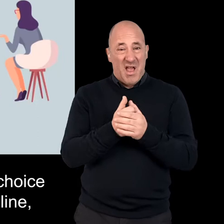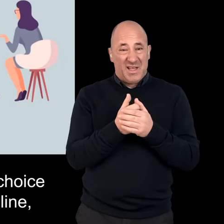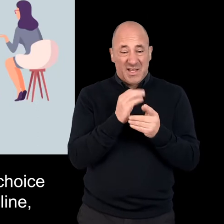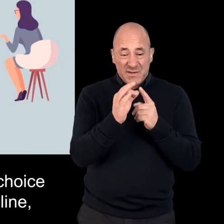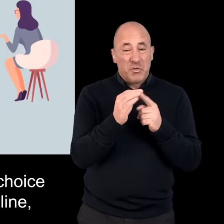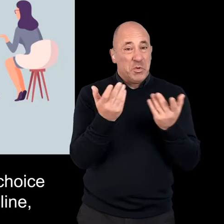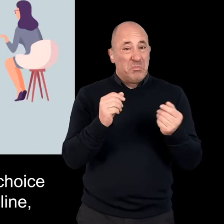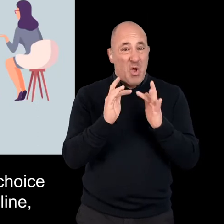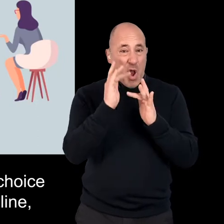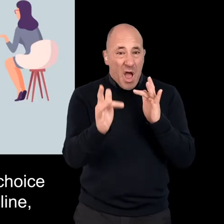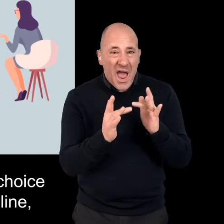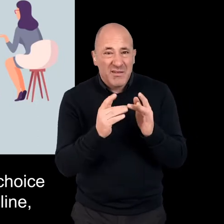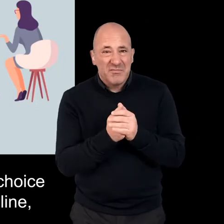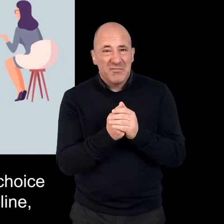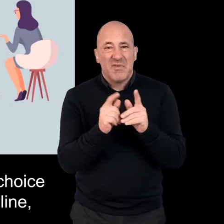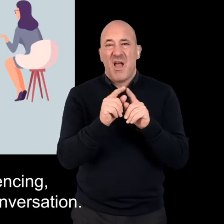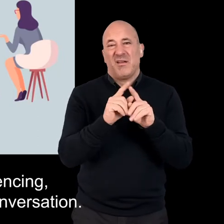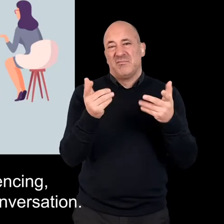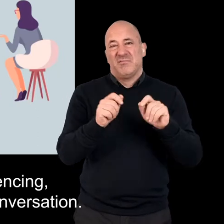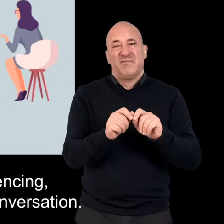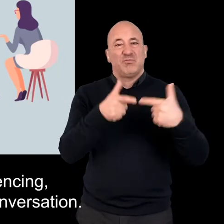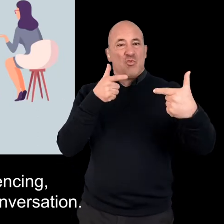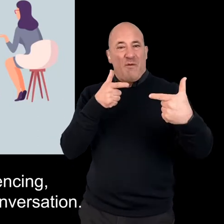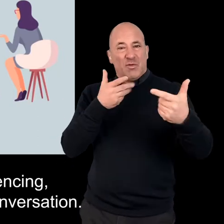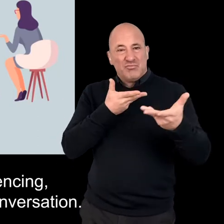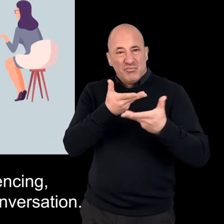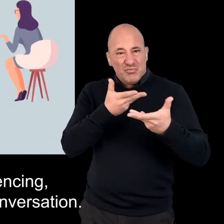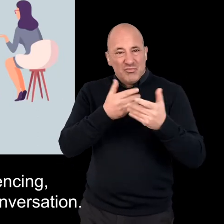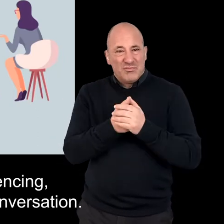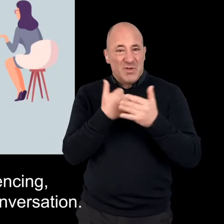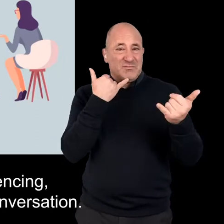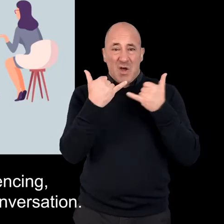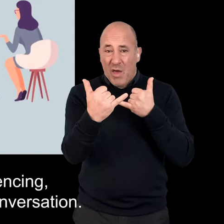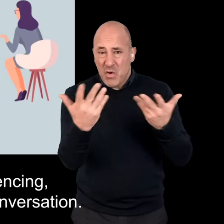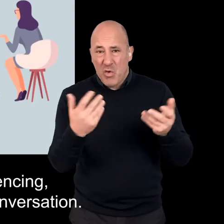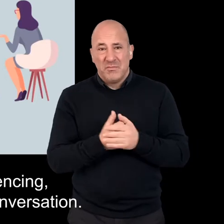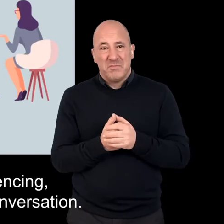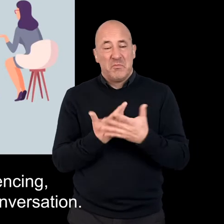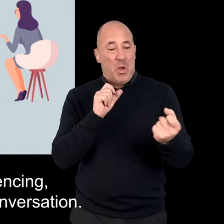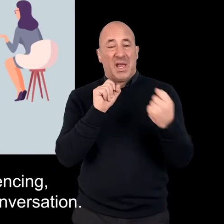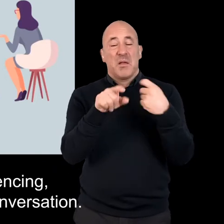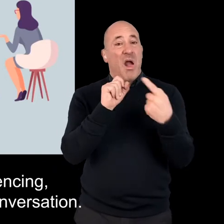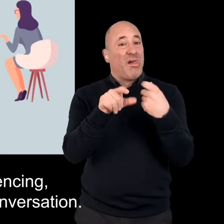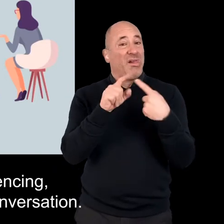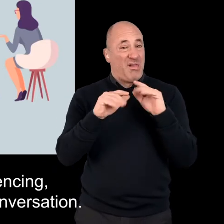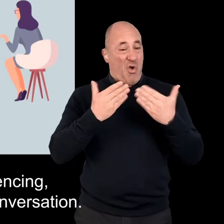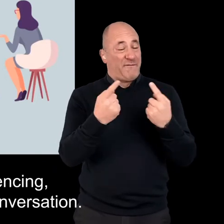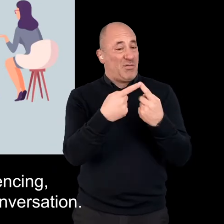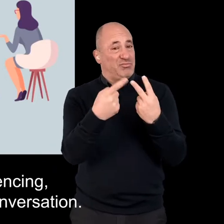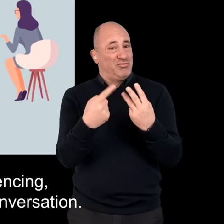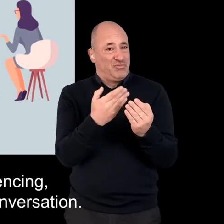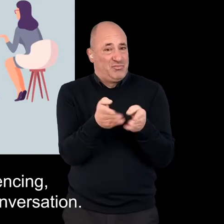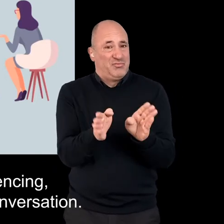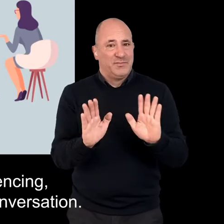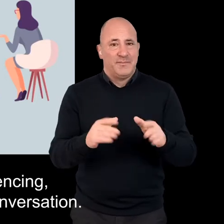the choice of doing this interview either online, so for example through video conferencing, through telephone, or through an